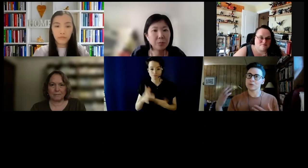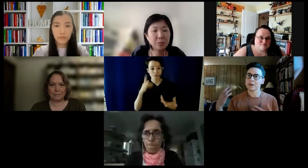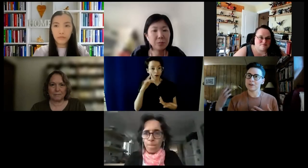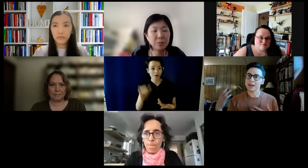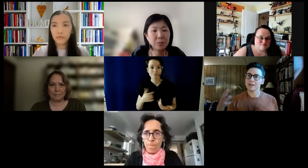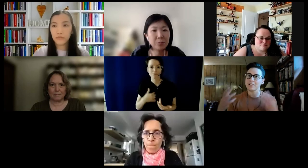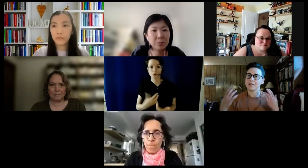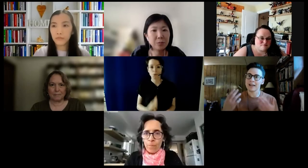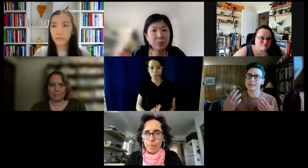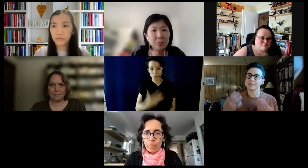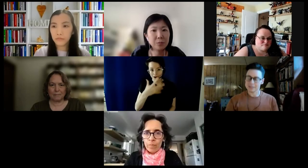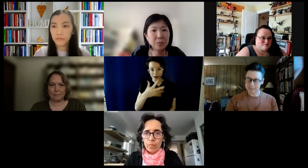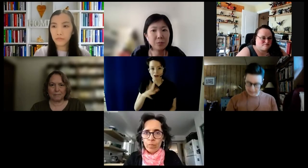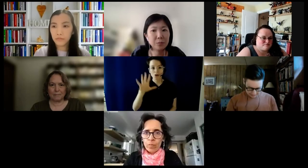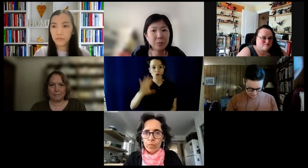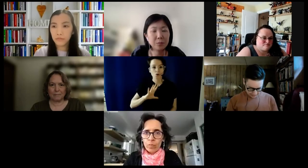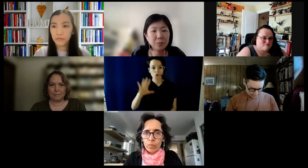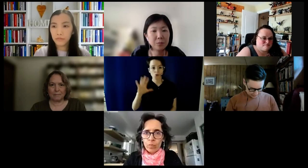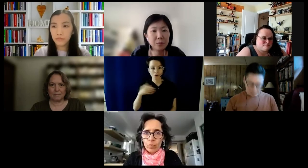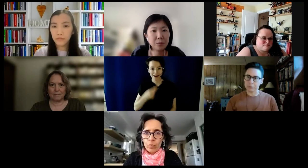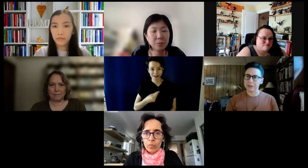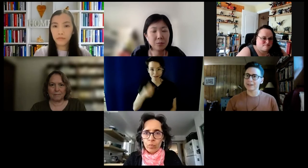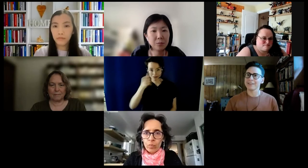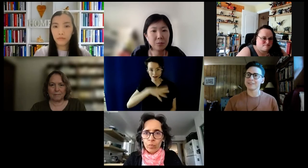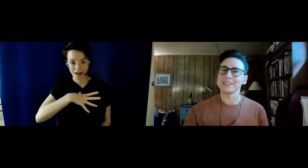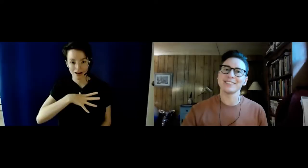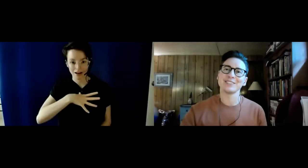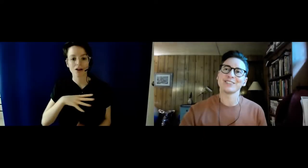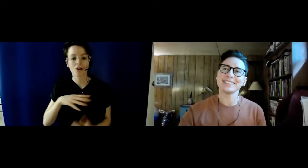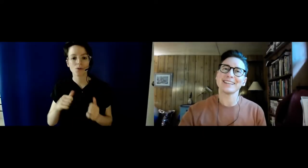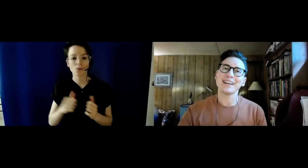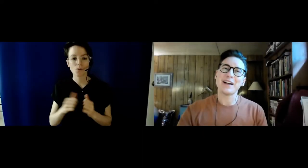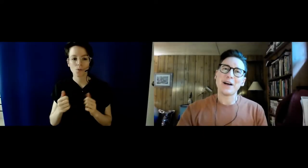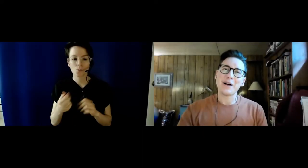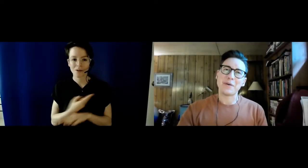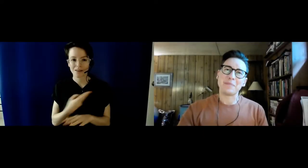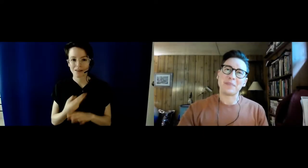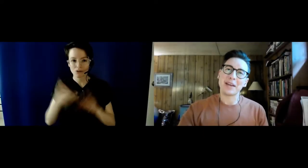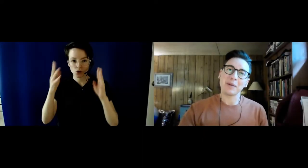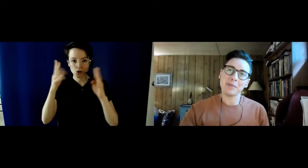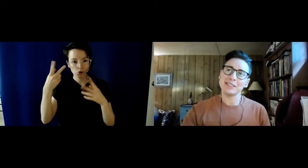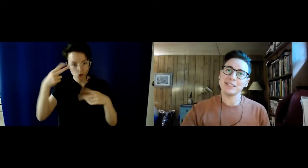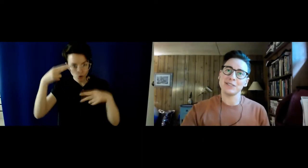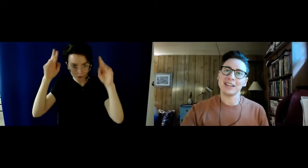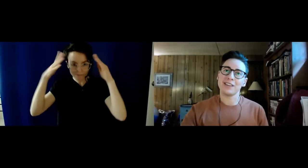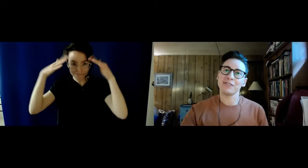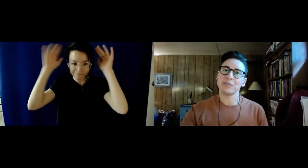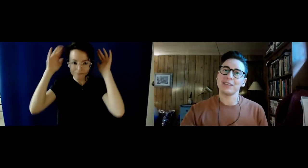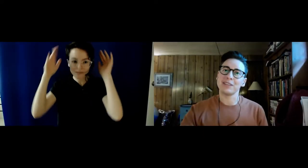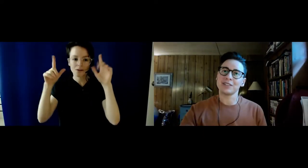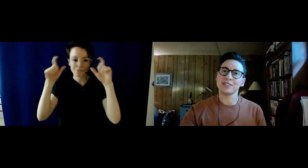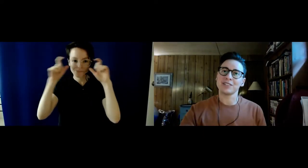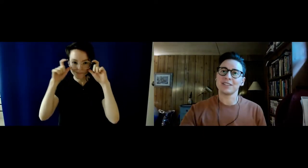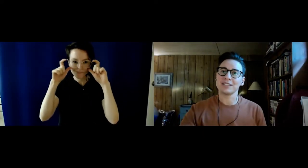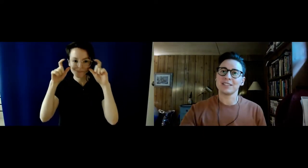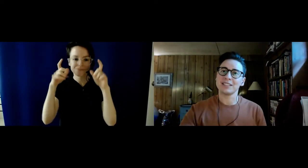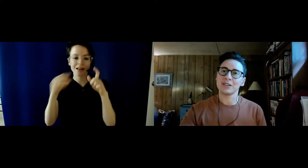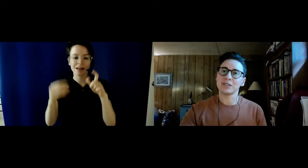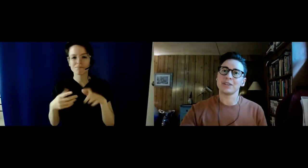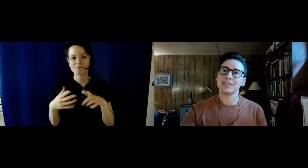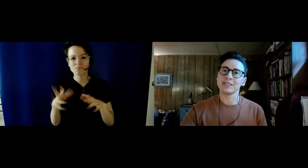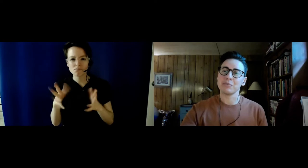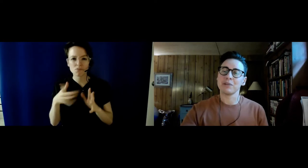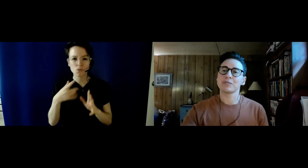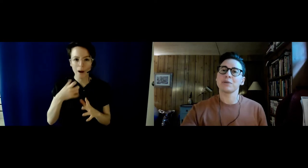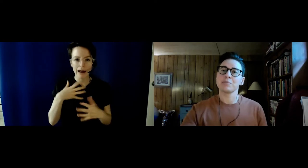with short brown hair, glasses and kind of a brick colored T-shirt. And I'm coming to you today from the traditional unseated